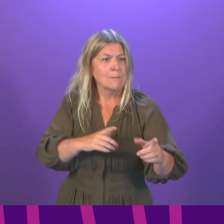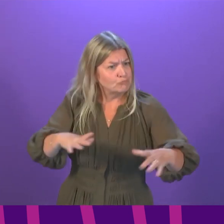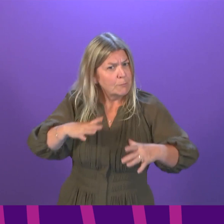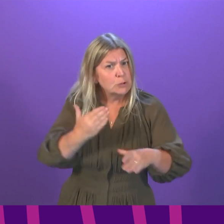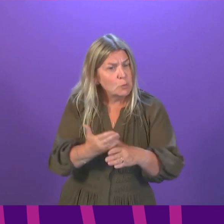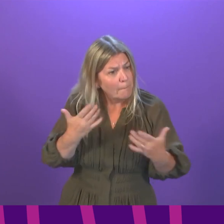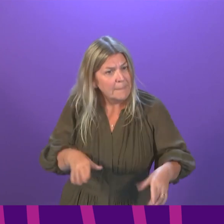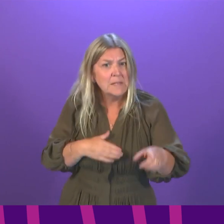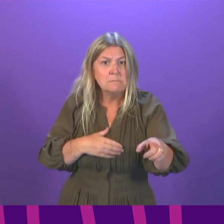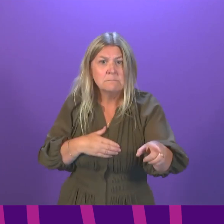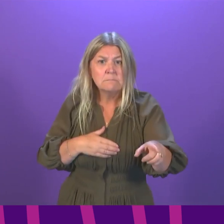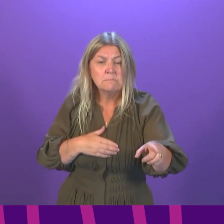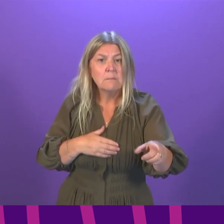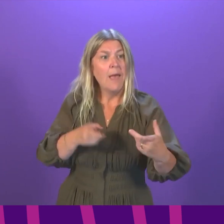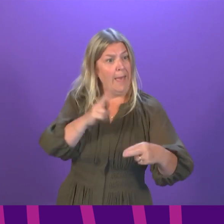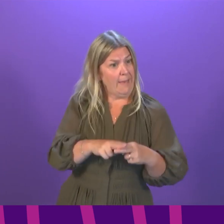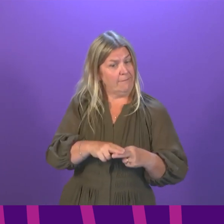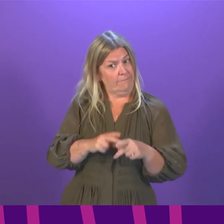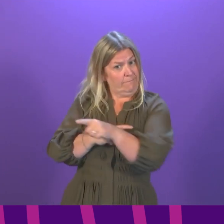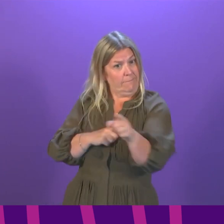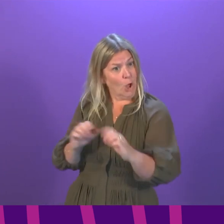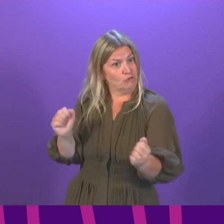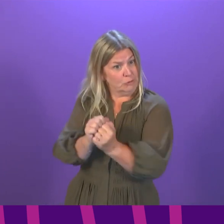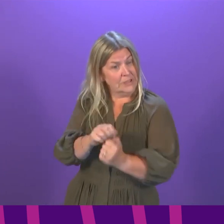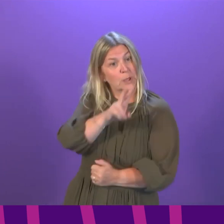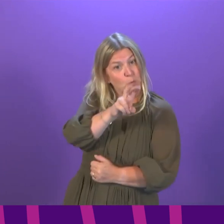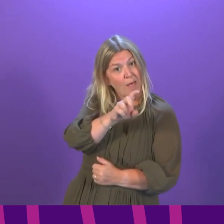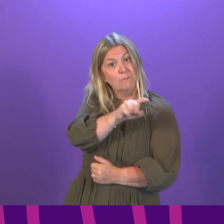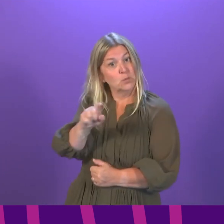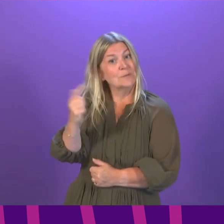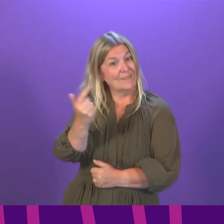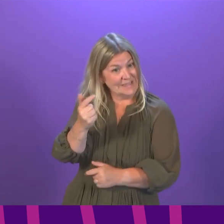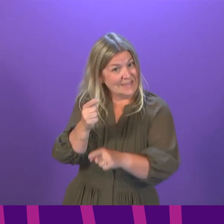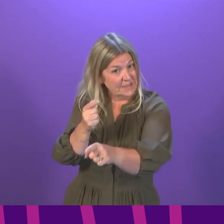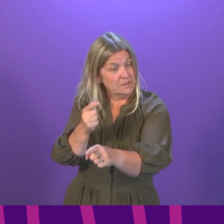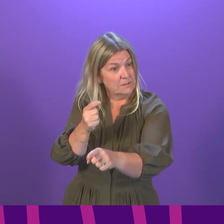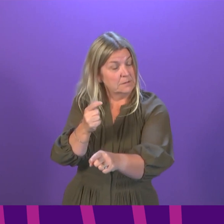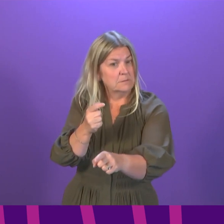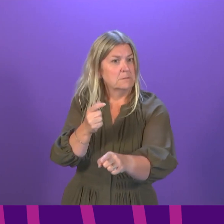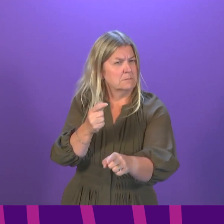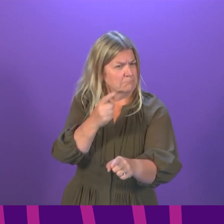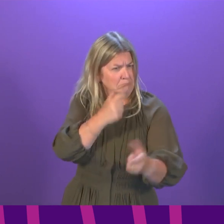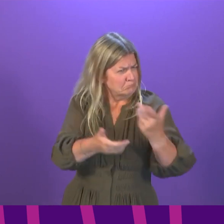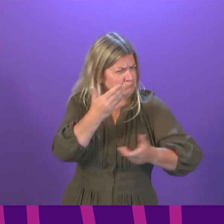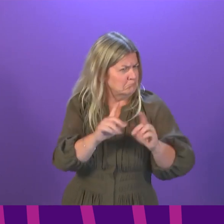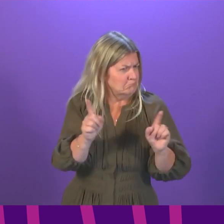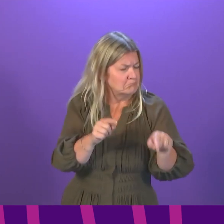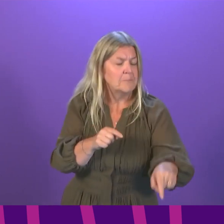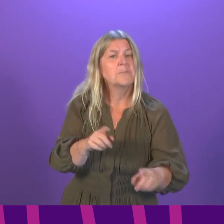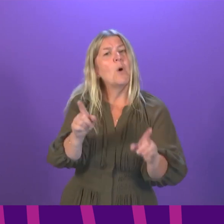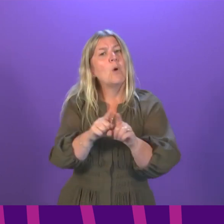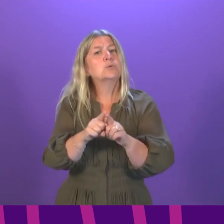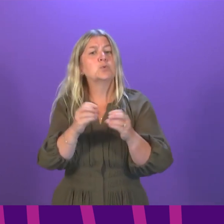work is now being done if we do get further eligibility for 12- to 17-year-olds? Finally, for booster and flu vaccine, when will